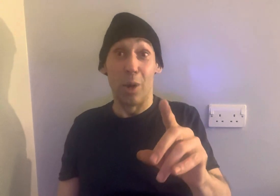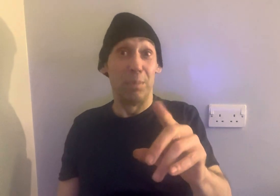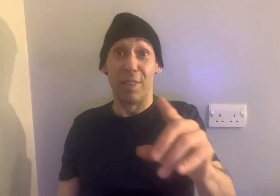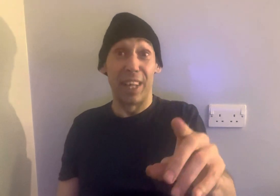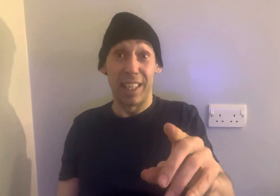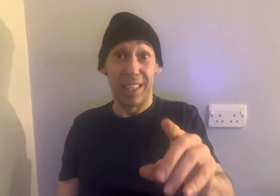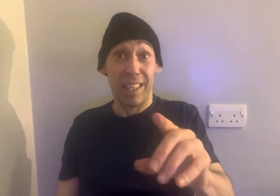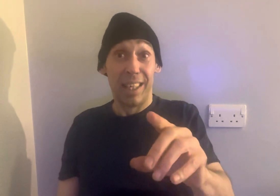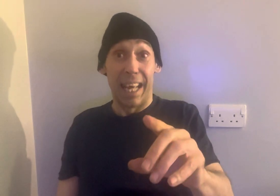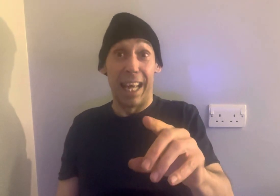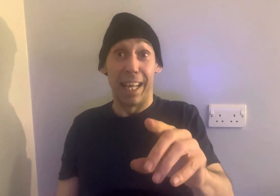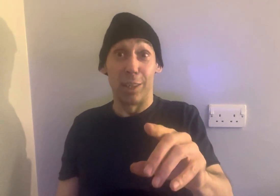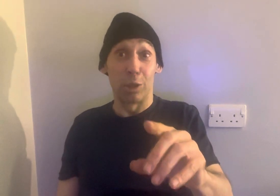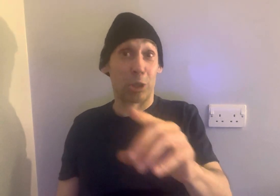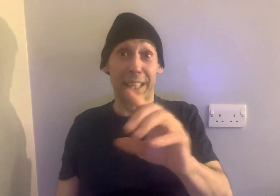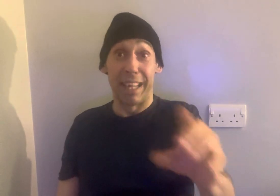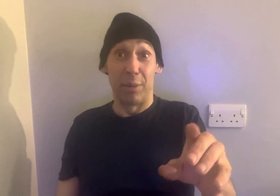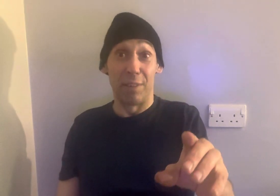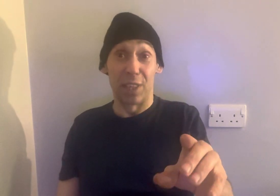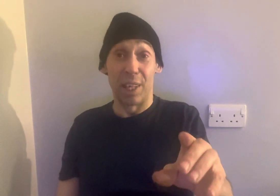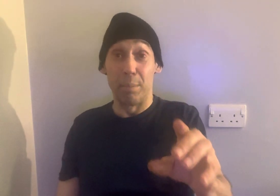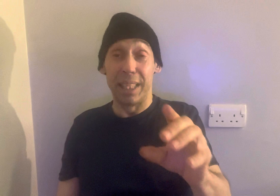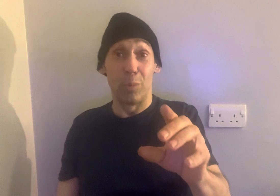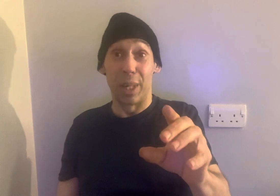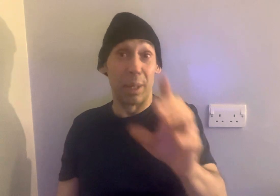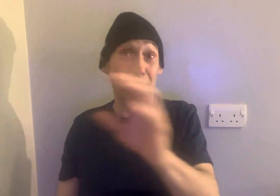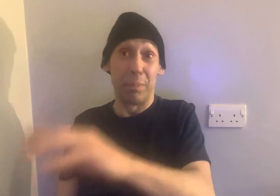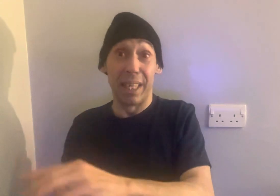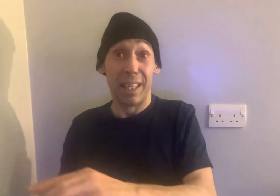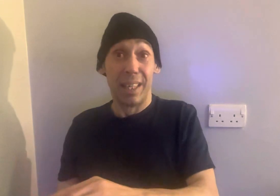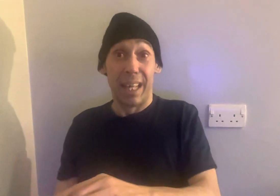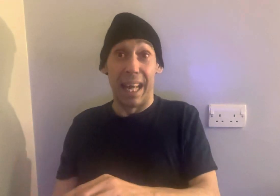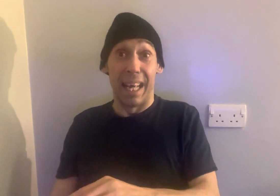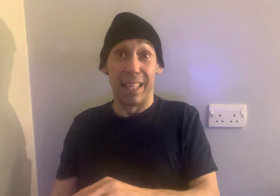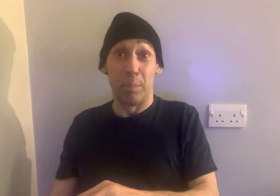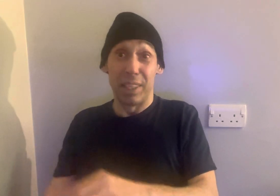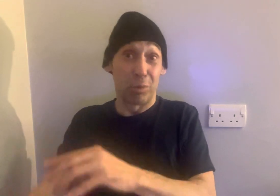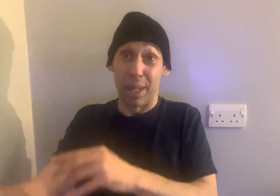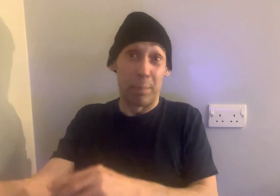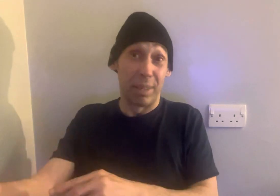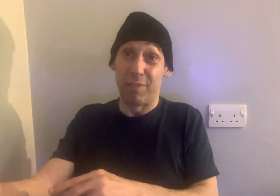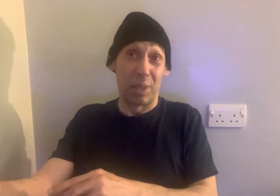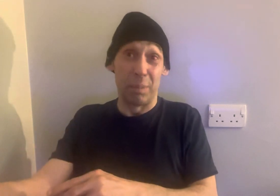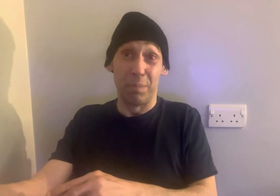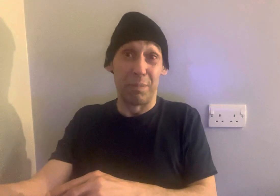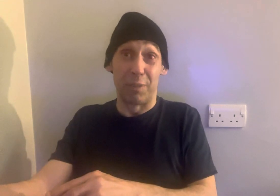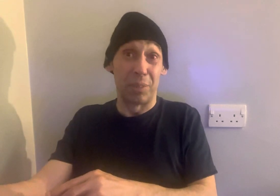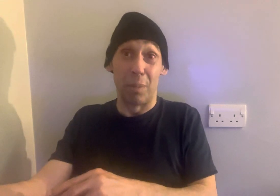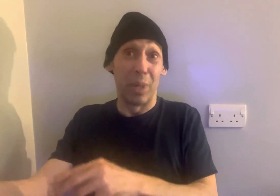observated and got tracked down after going to meet one of the big men. And the police ran up on him, followed him from somewhere,